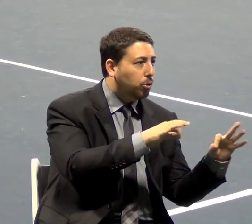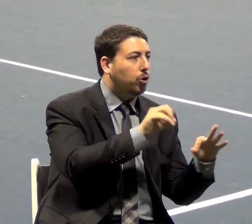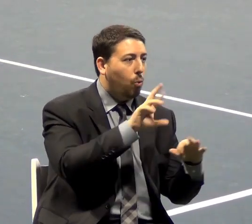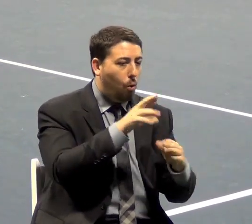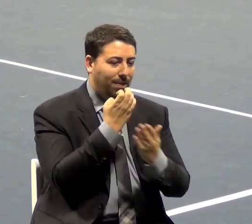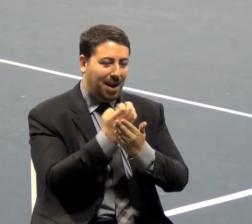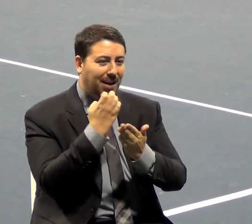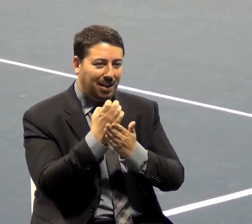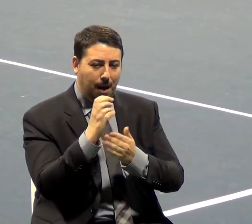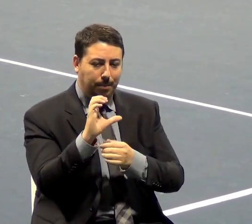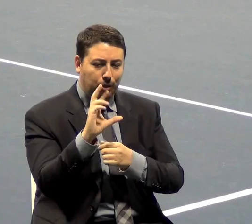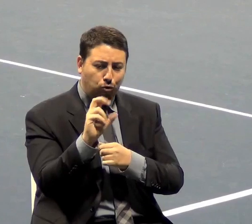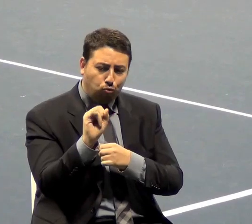that we have today.